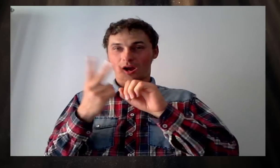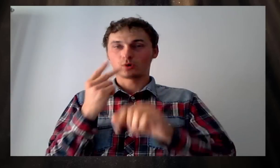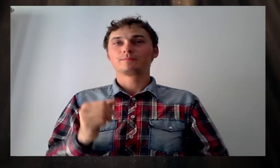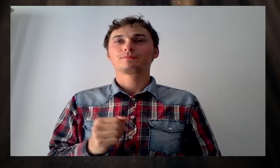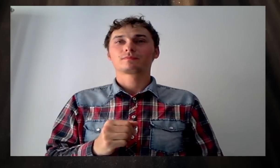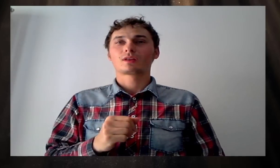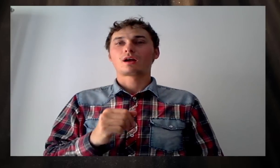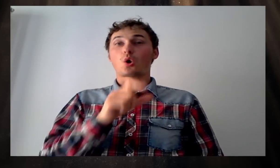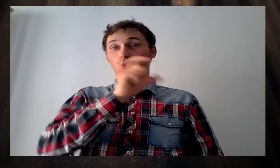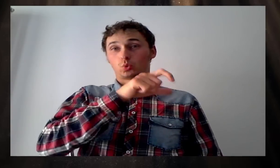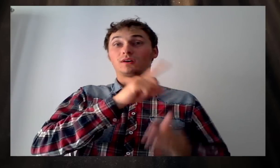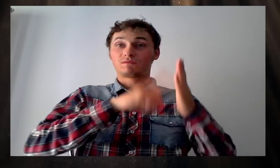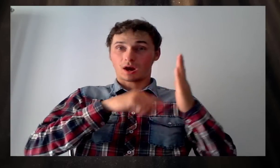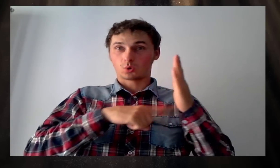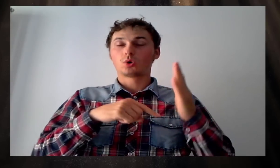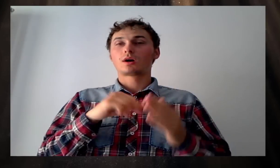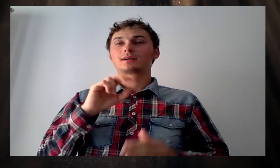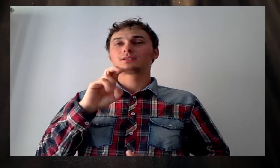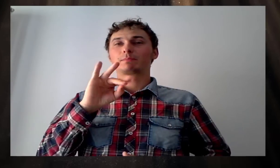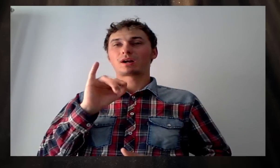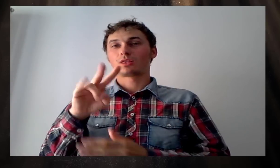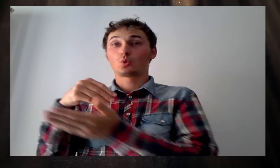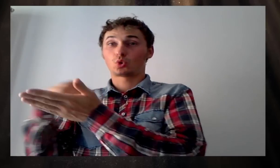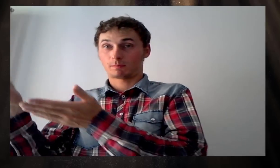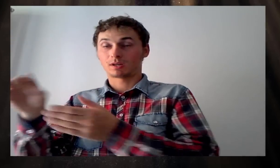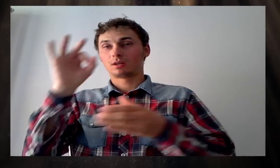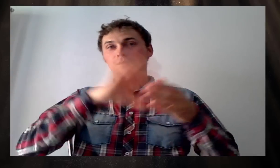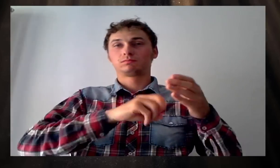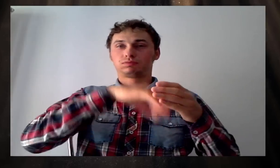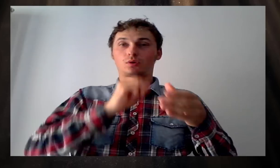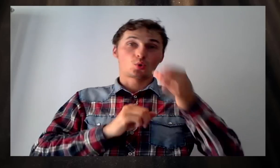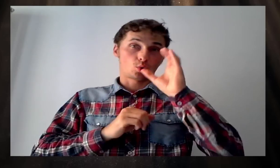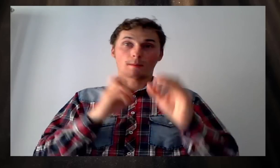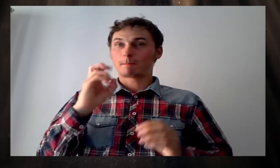Ferrari...